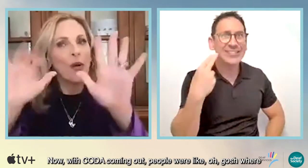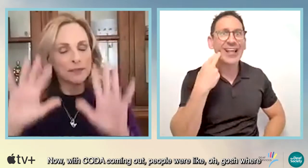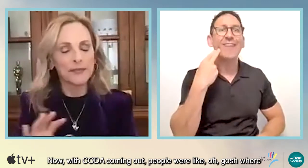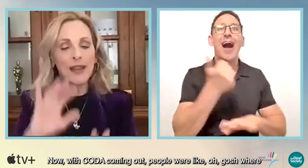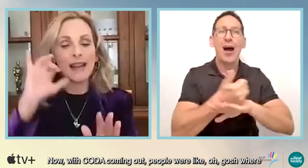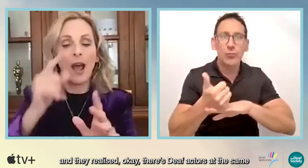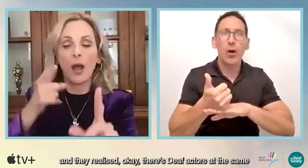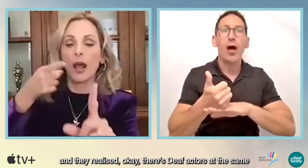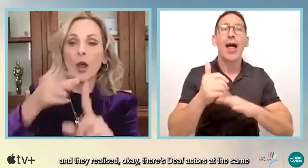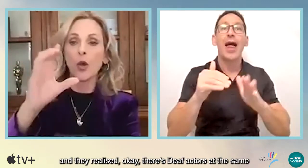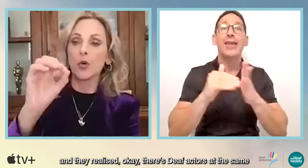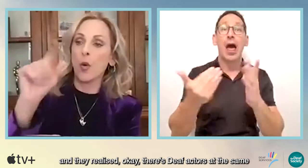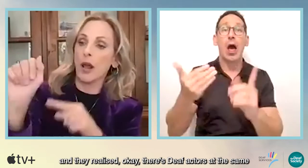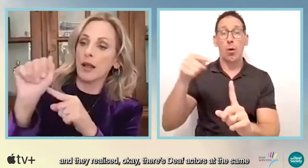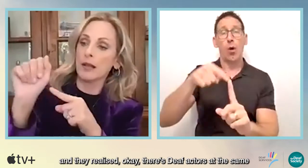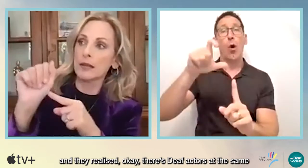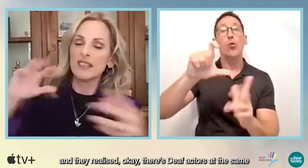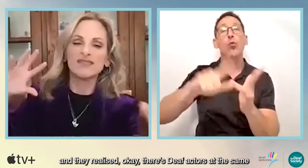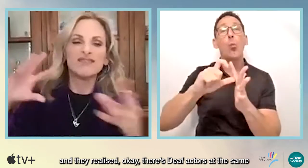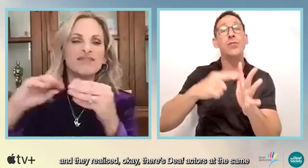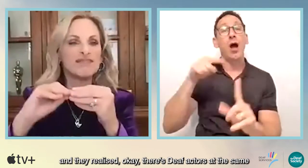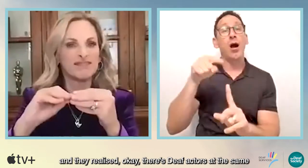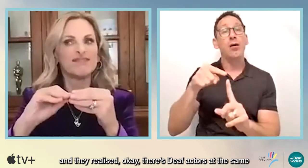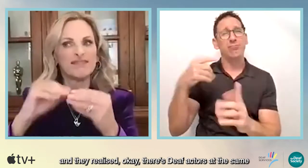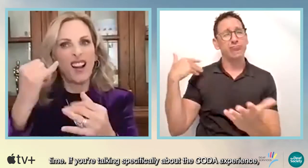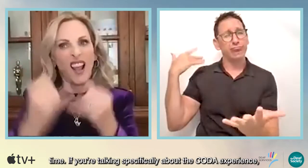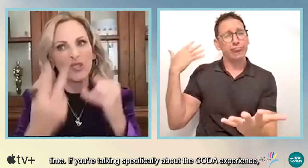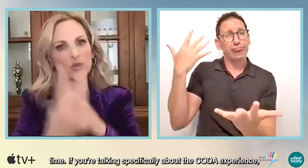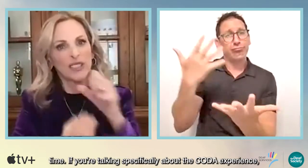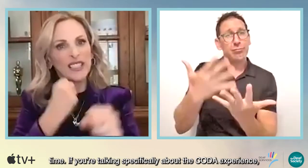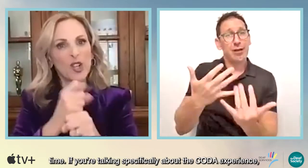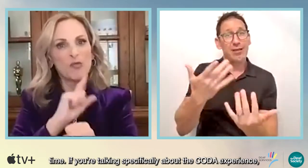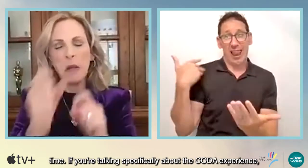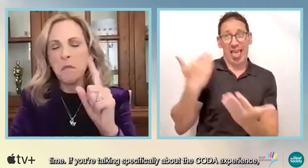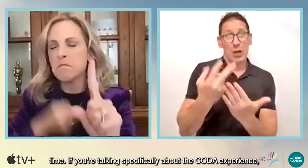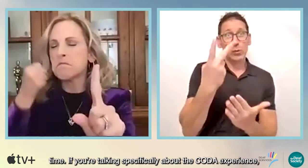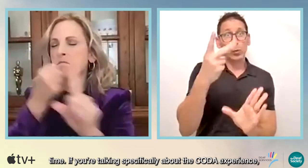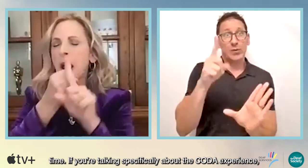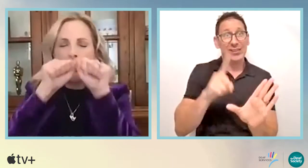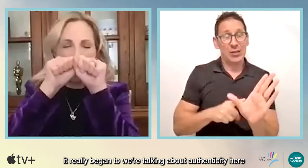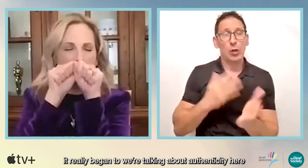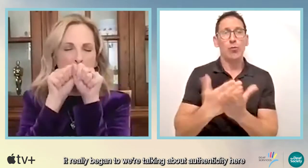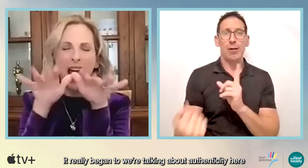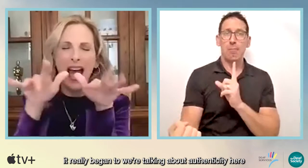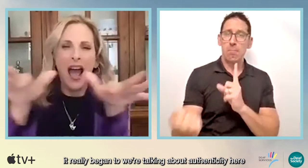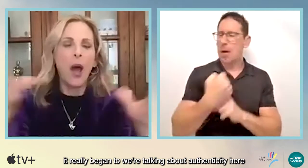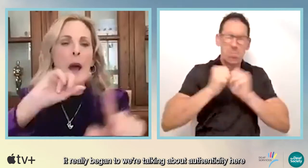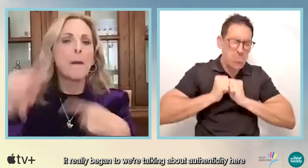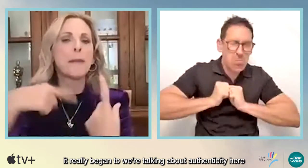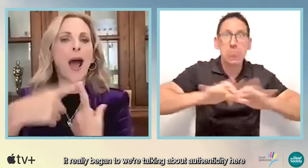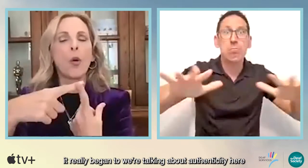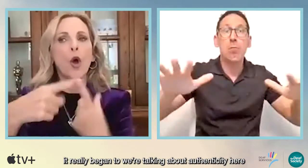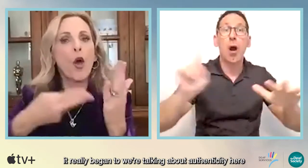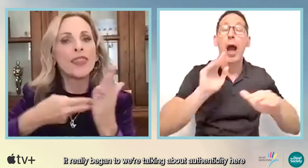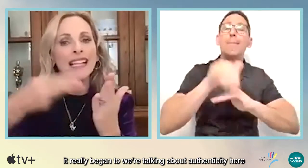there's deaf actors. At the same time, if you're talking specifically about the Coda experience, it really began